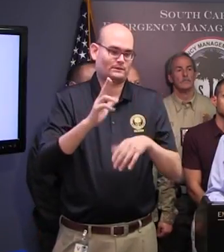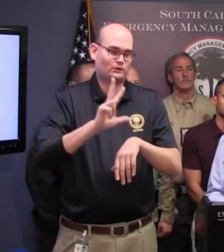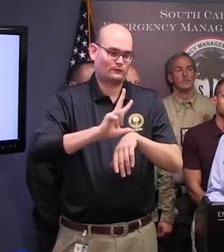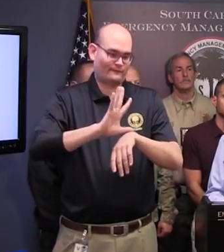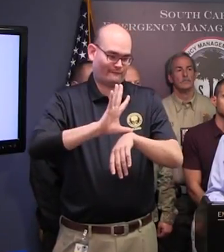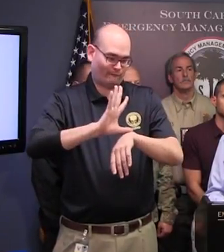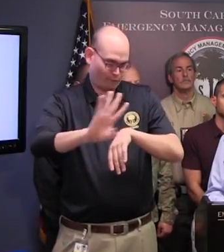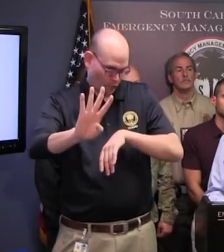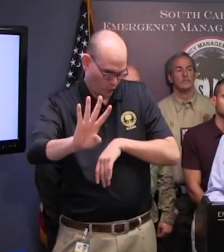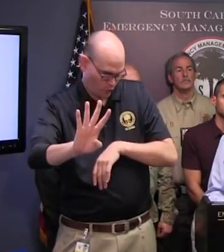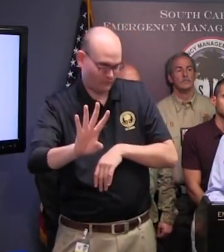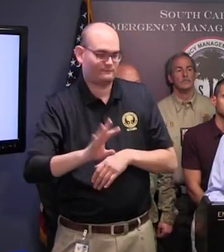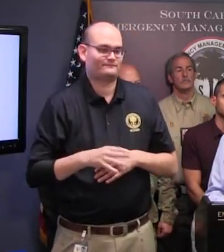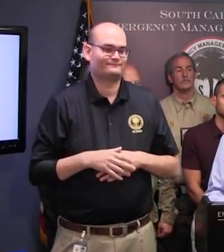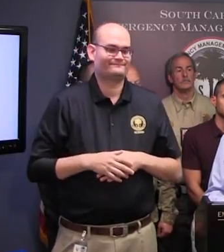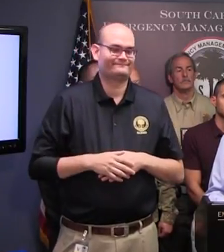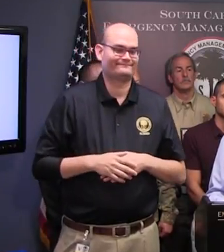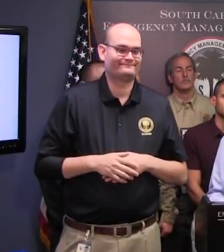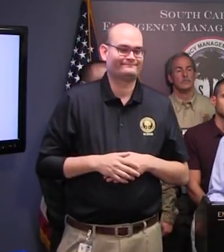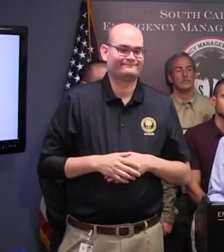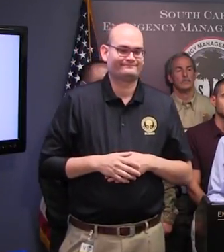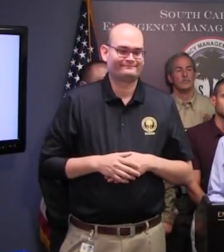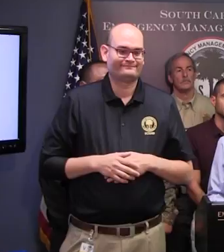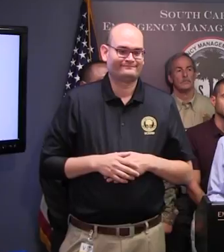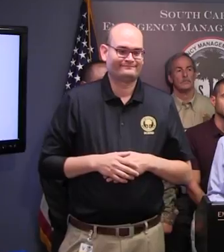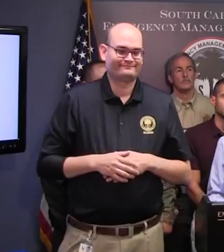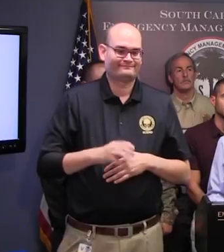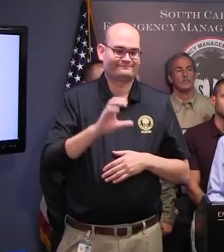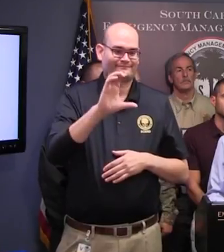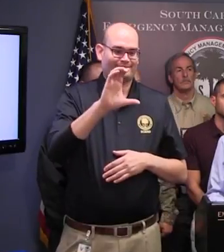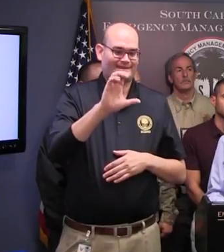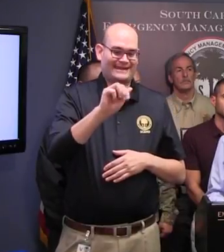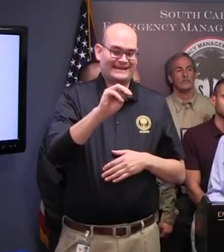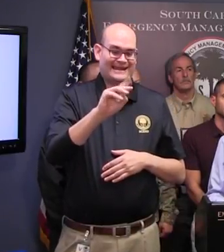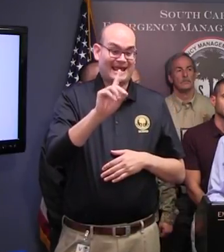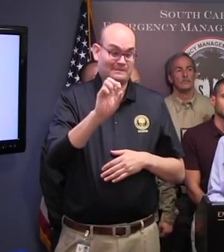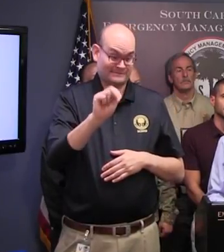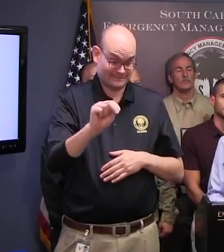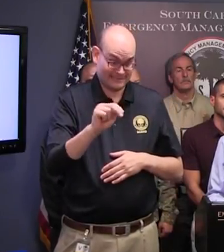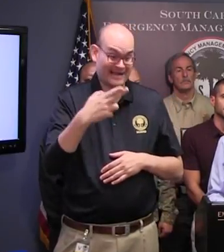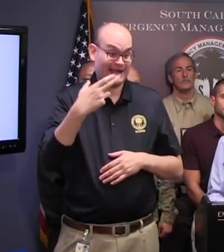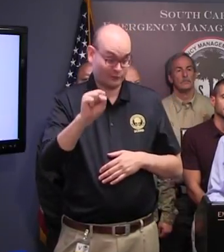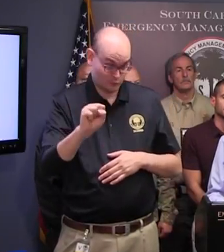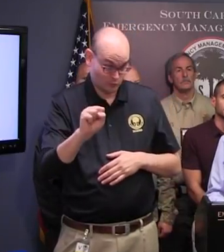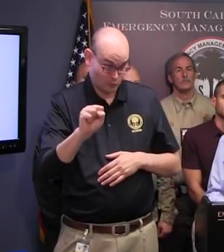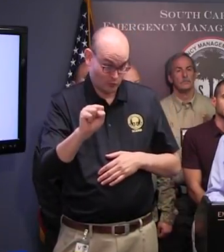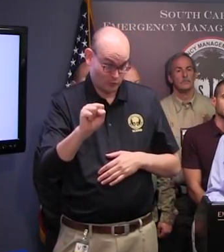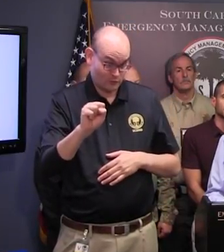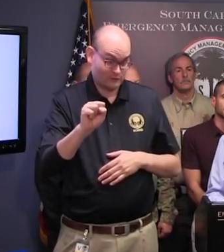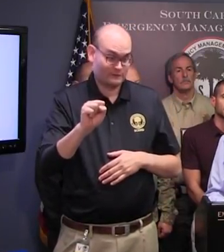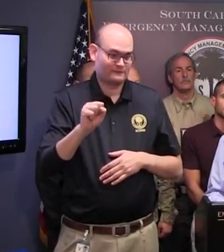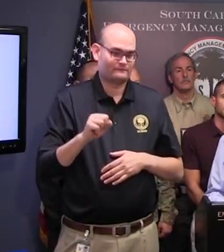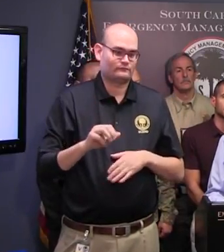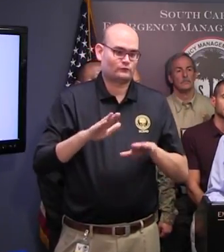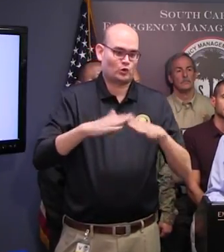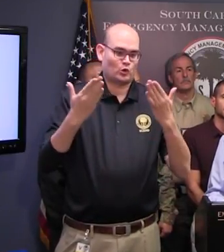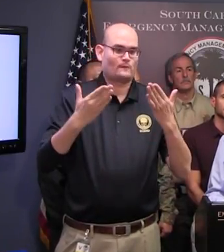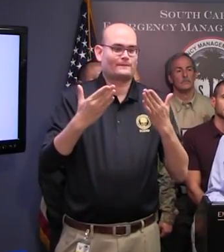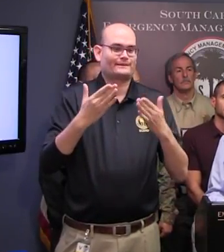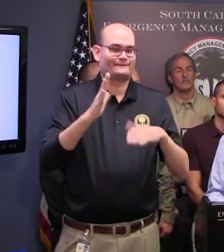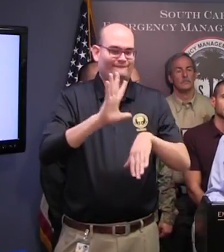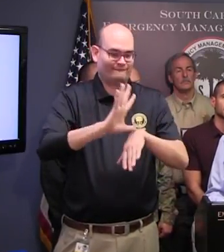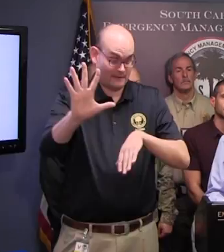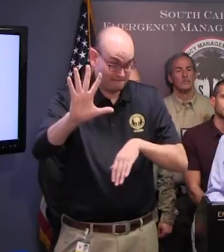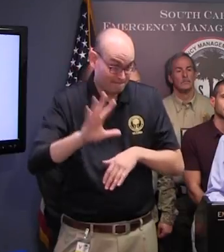4 p.m. Camden High School in Kershaw County is scheduled to open at